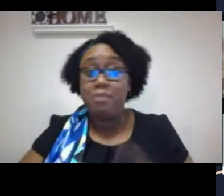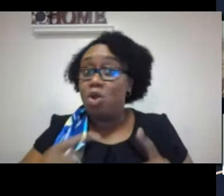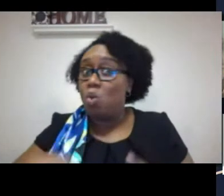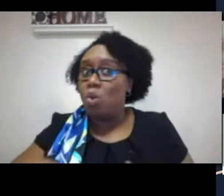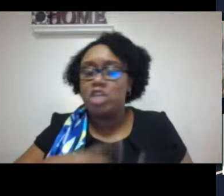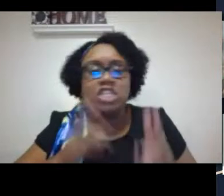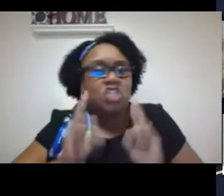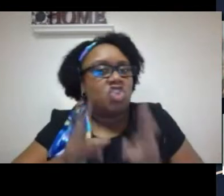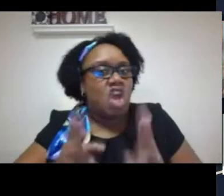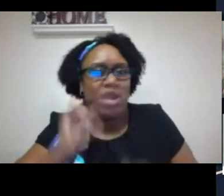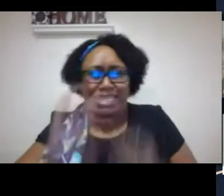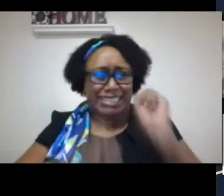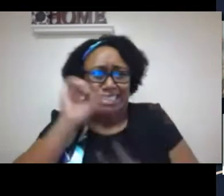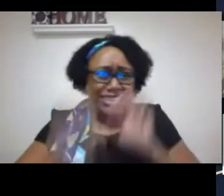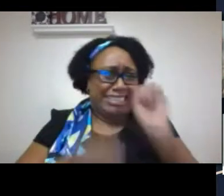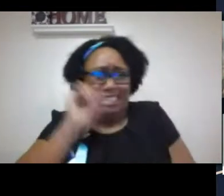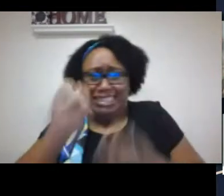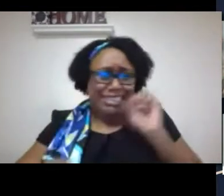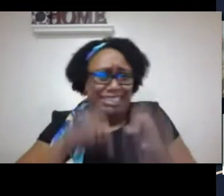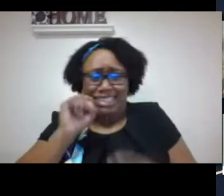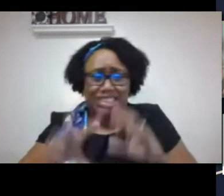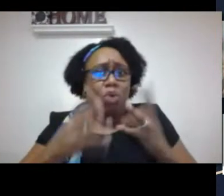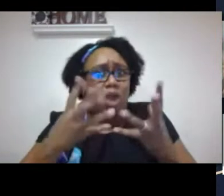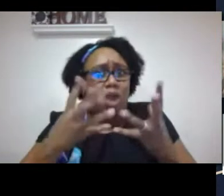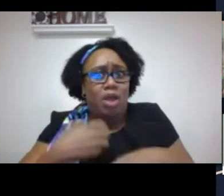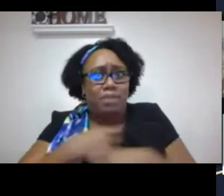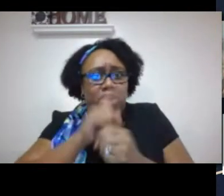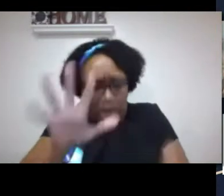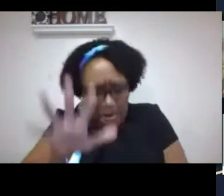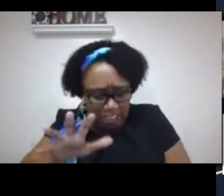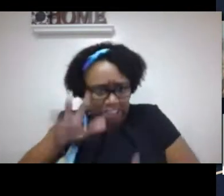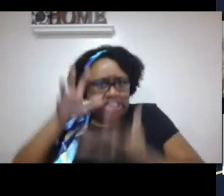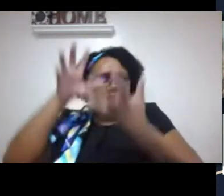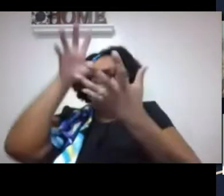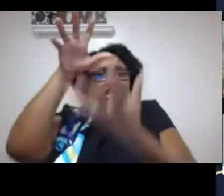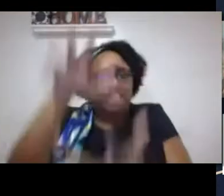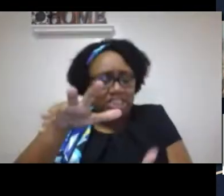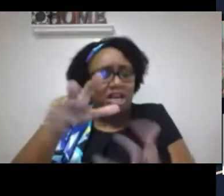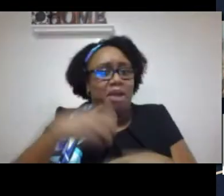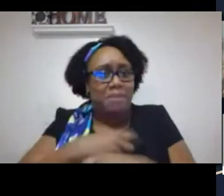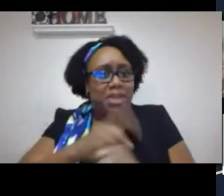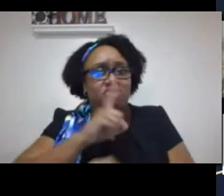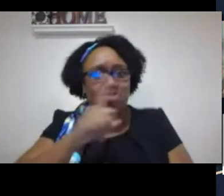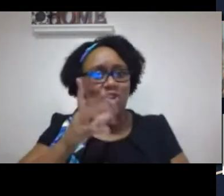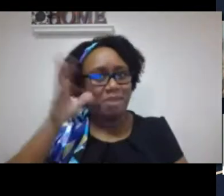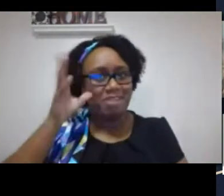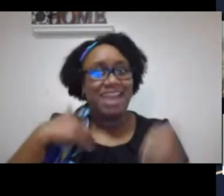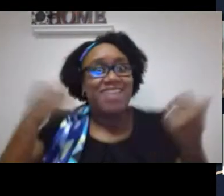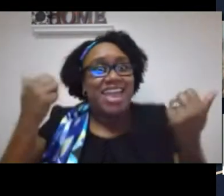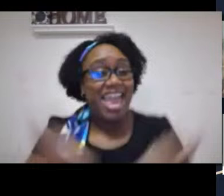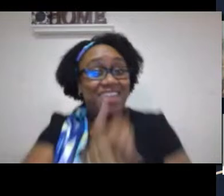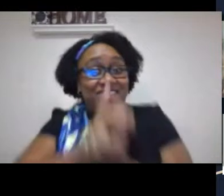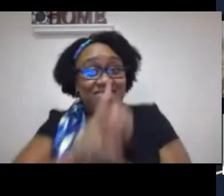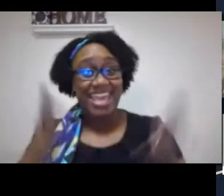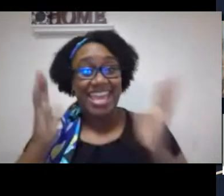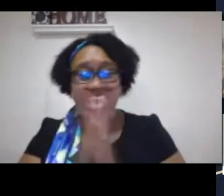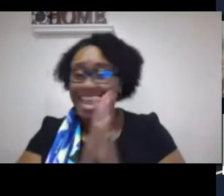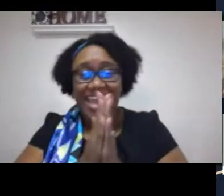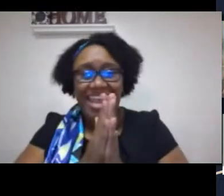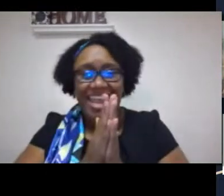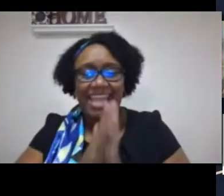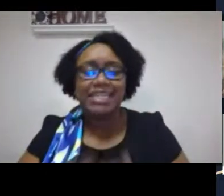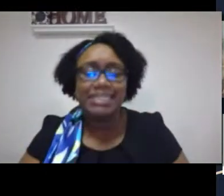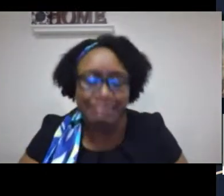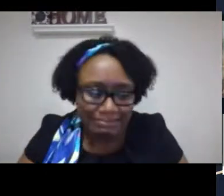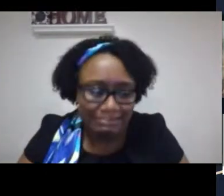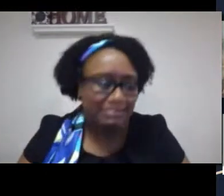They're not getting that information. They're still glossed over on, my child is deaf. And we're talking about, we